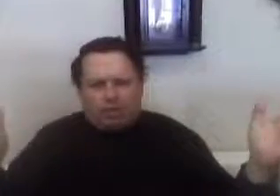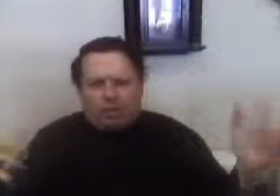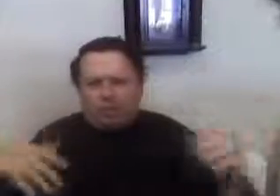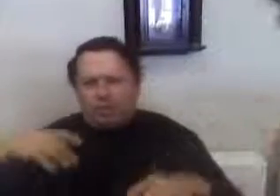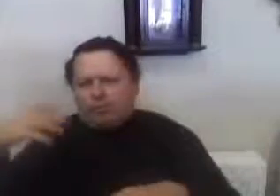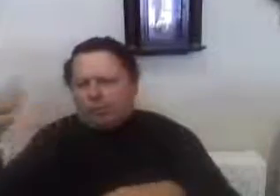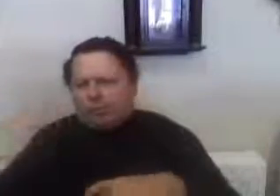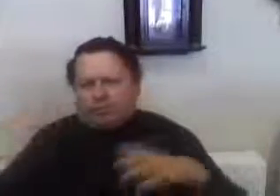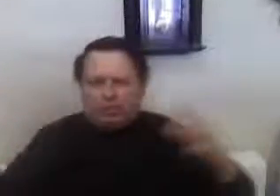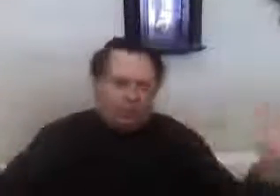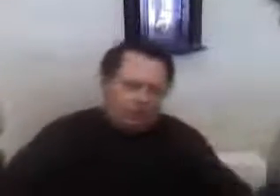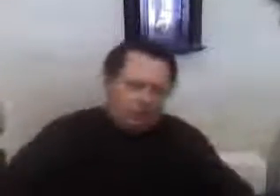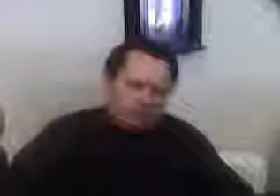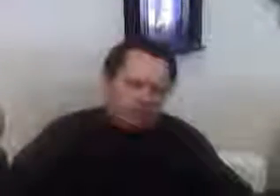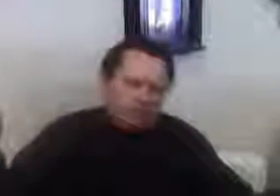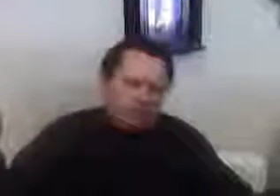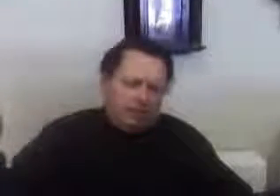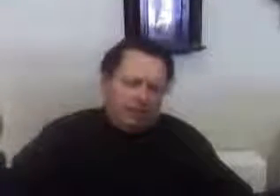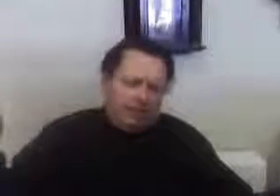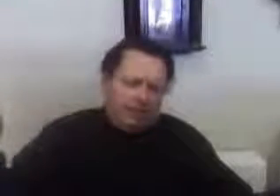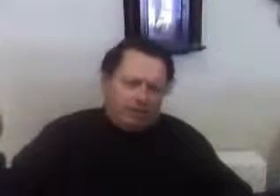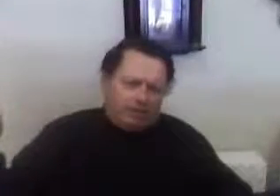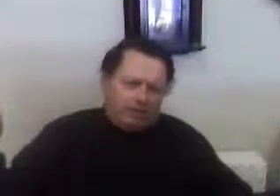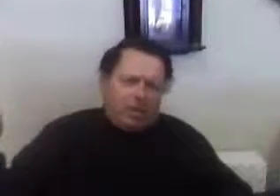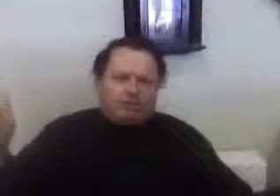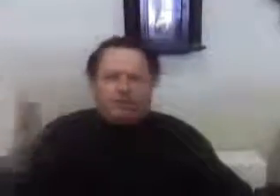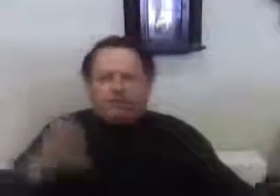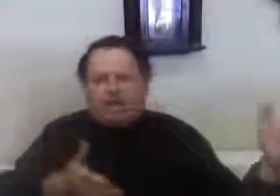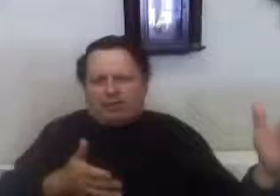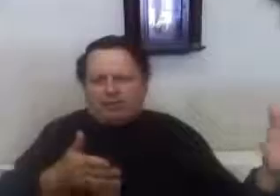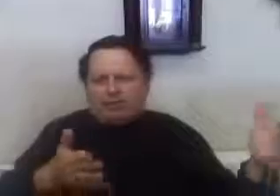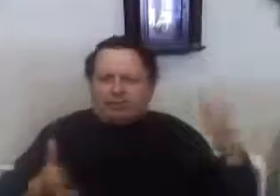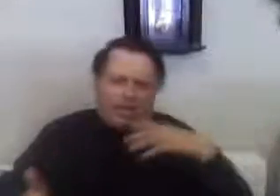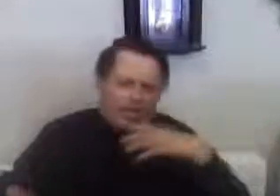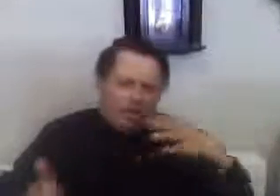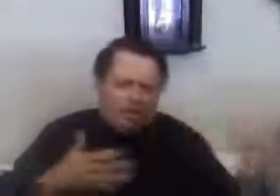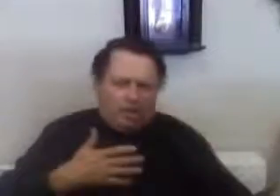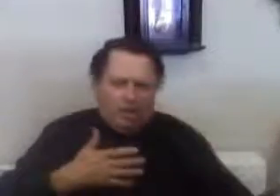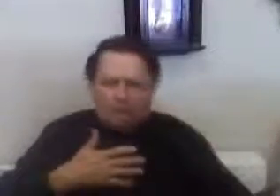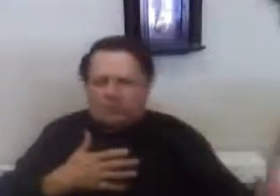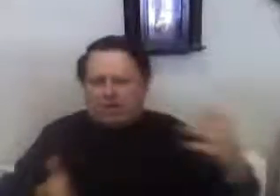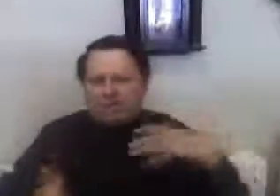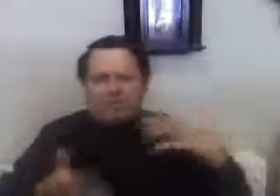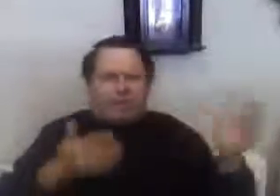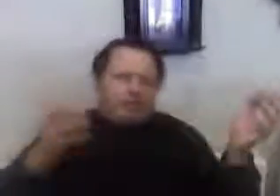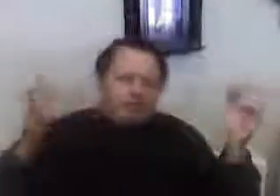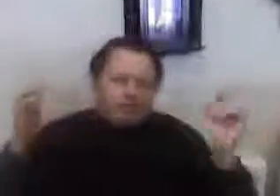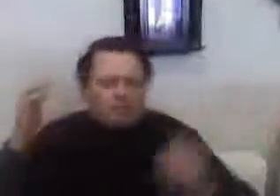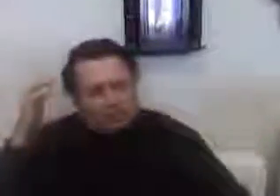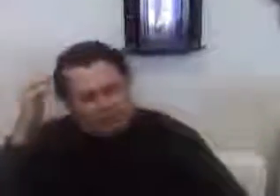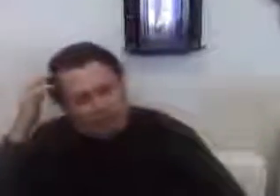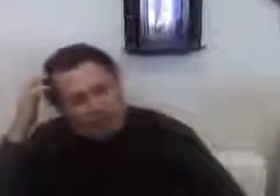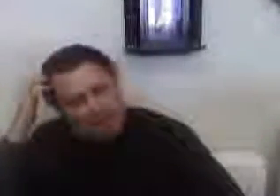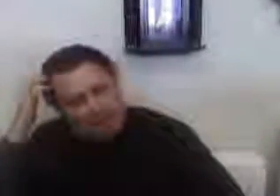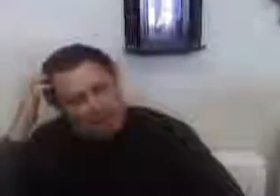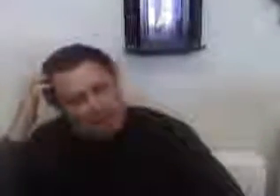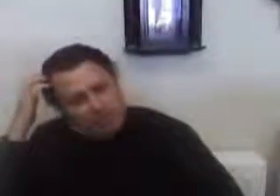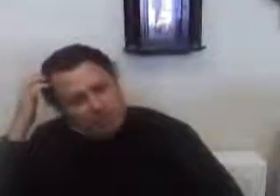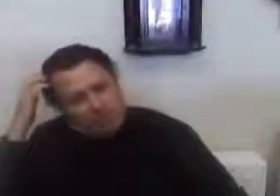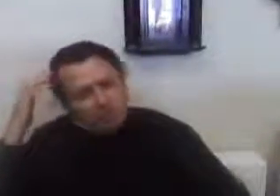together, the president checks and balances Congress. Congress, the Senate, and the House checks and balances each other. Everybody's based